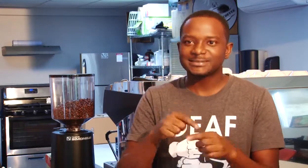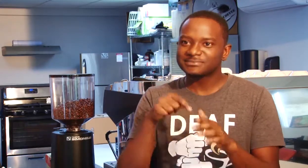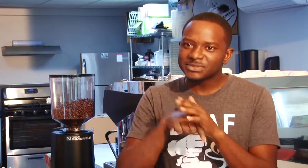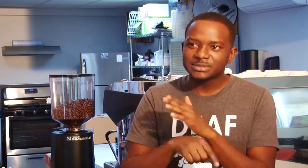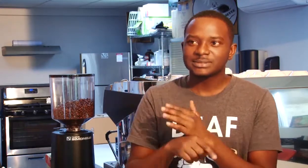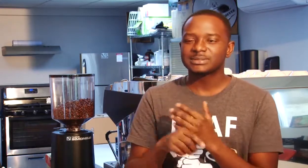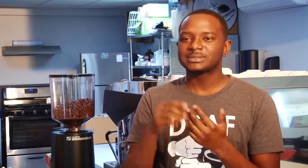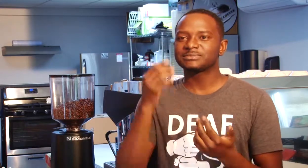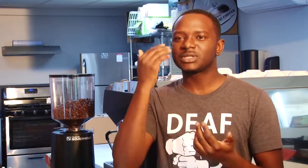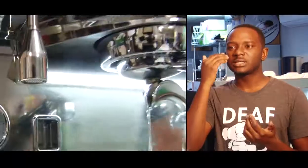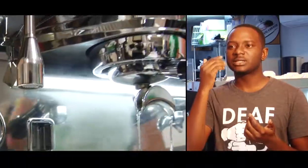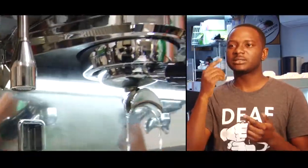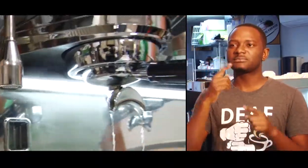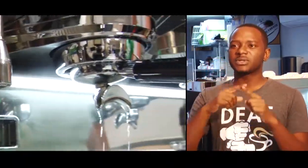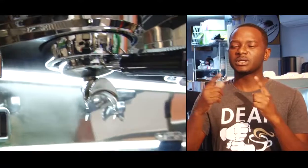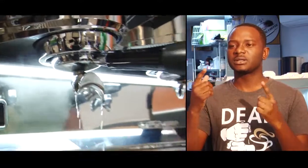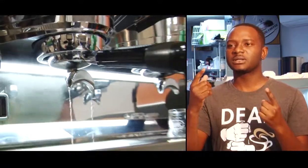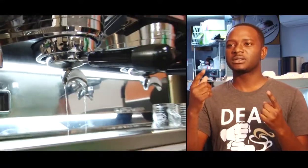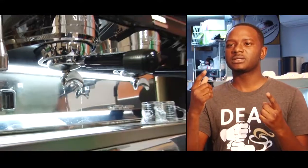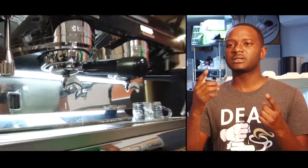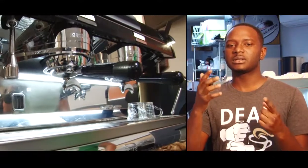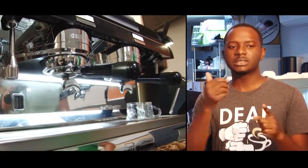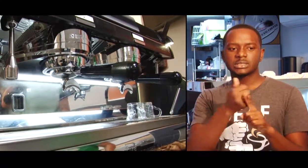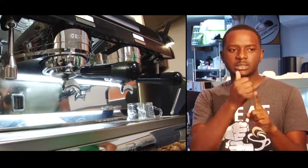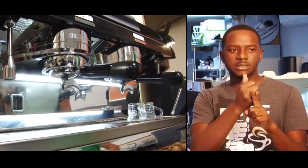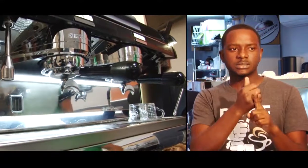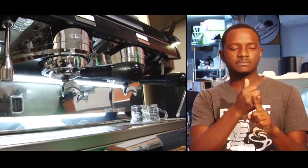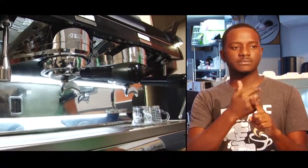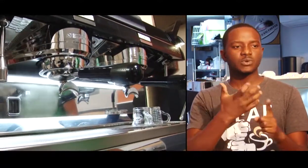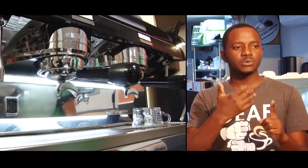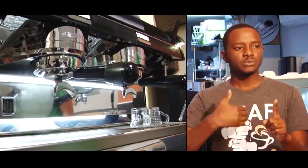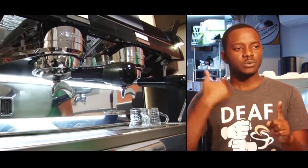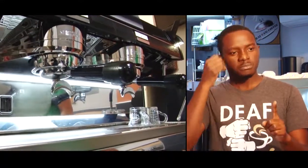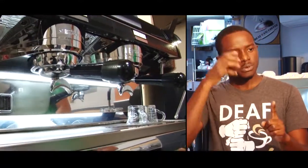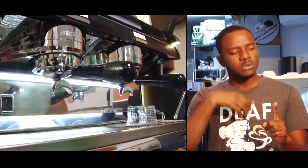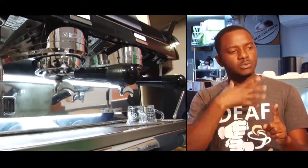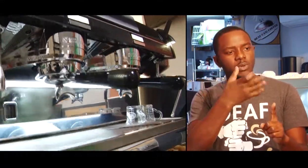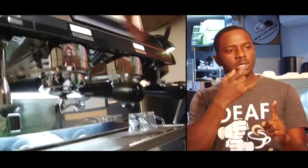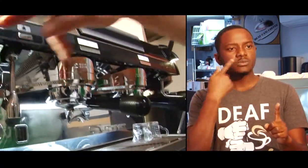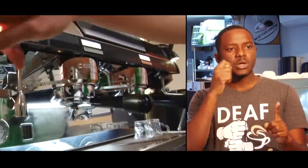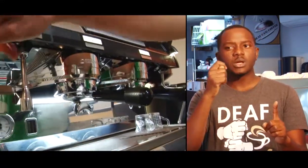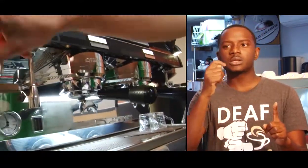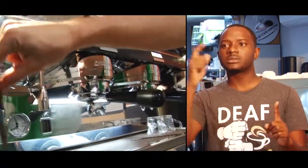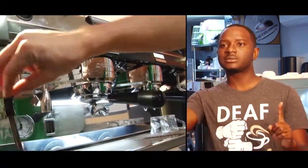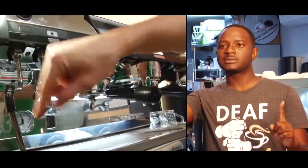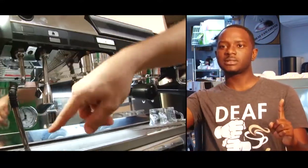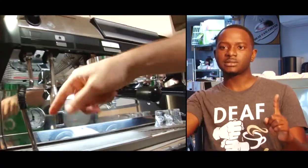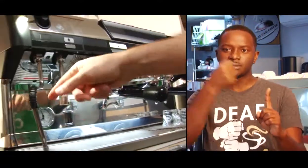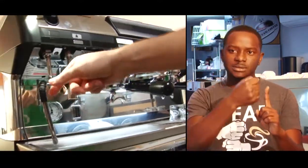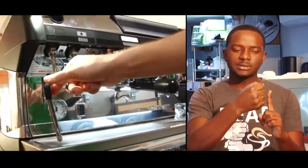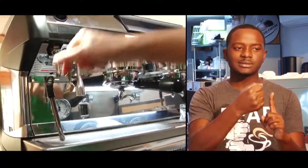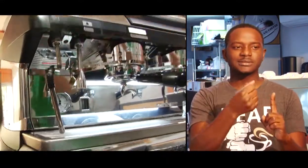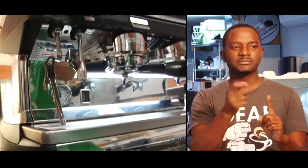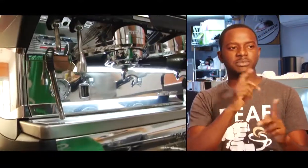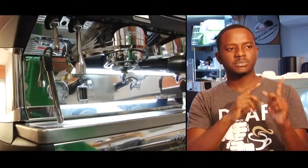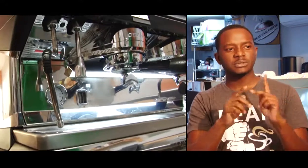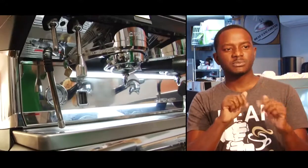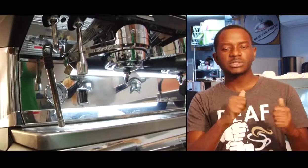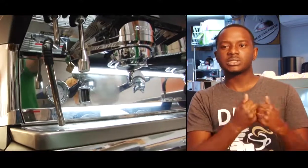machine that was really slow to buying a better one that was faster and able to make a cup of coffee better and more quicker. Then people